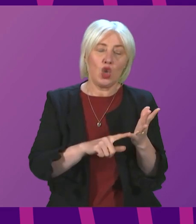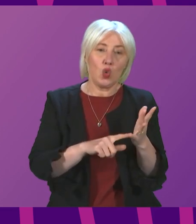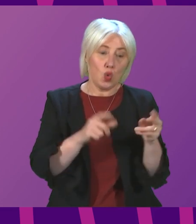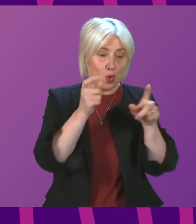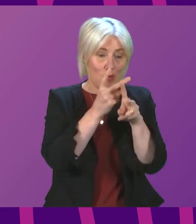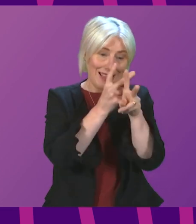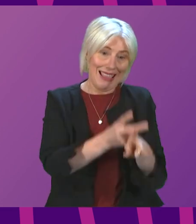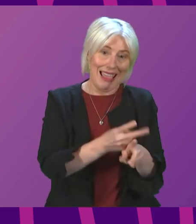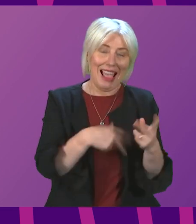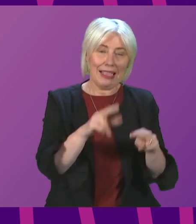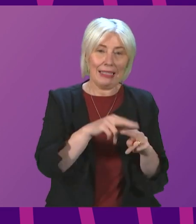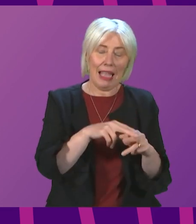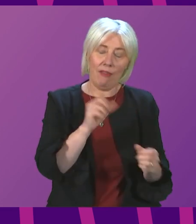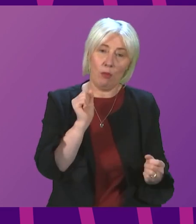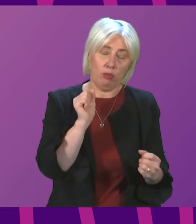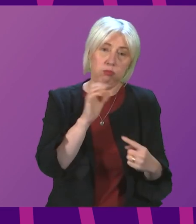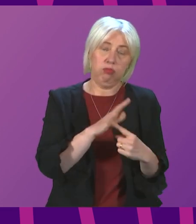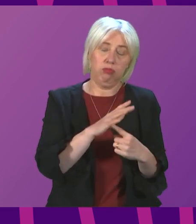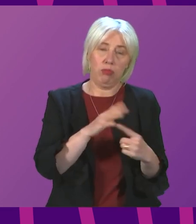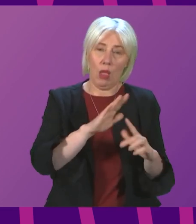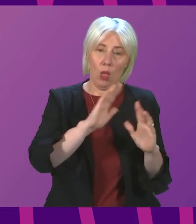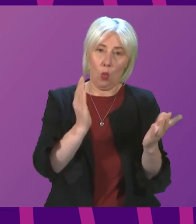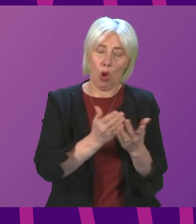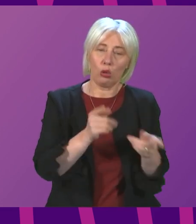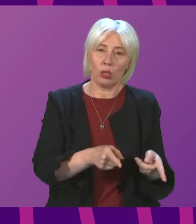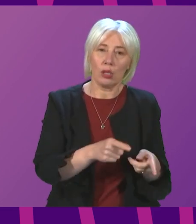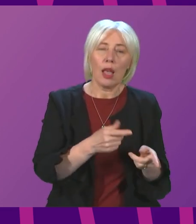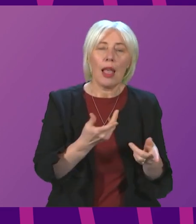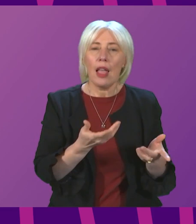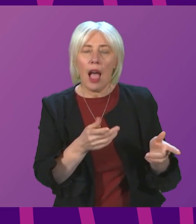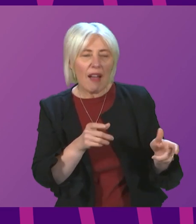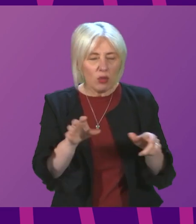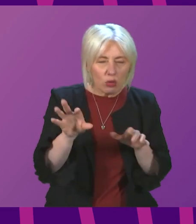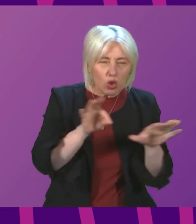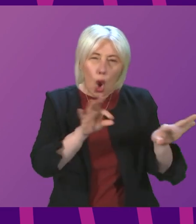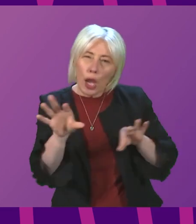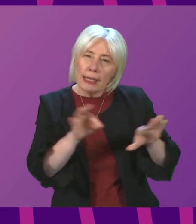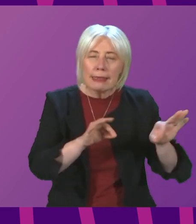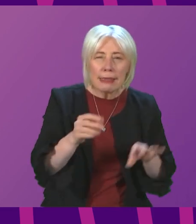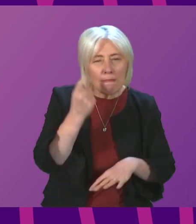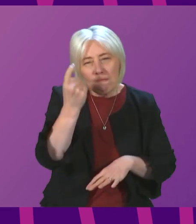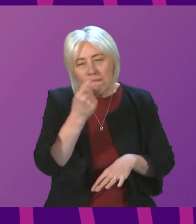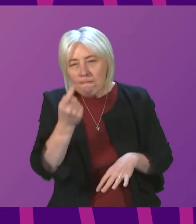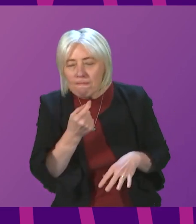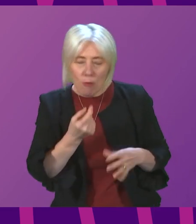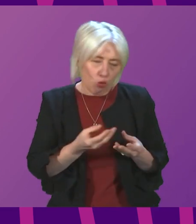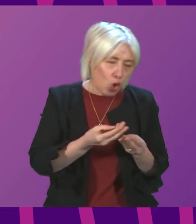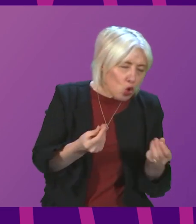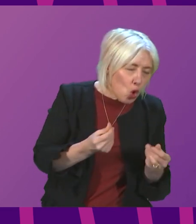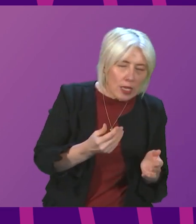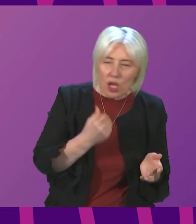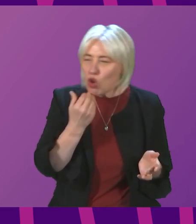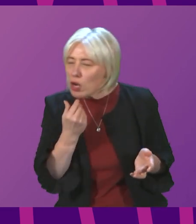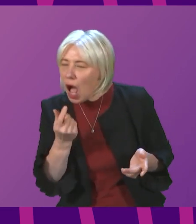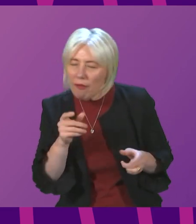world. Now, we don't make admission choices and should never make admission choices based on considerations of resource in that way.